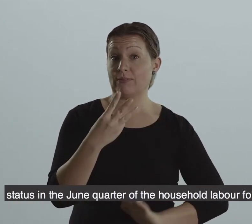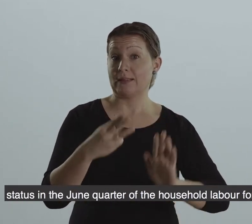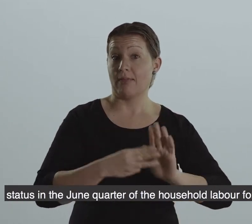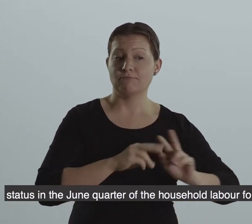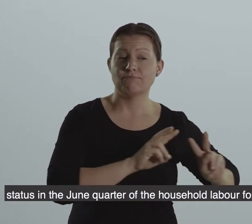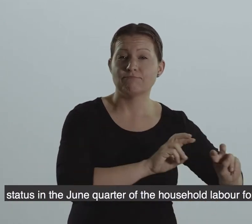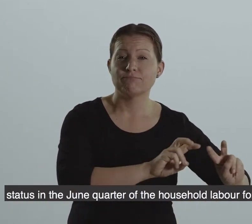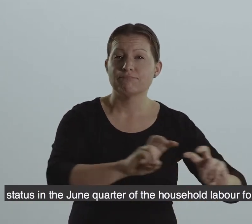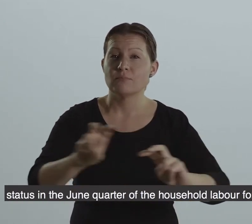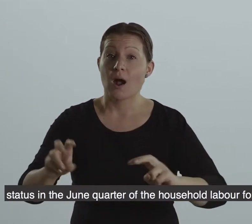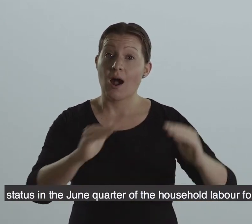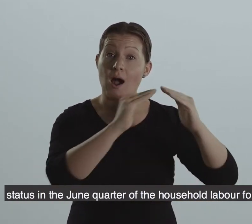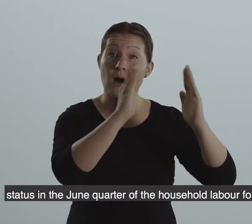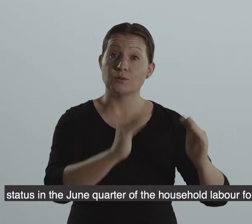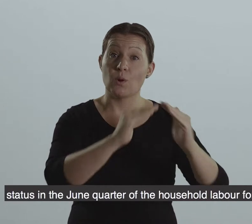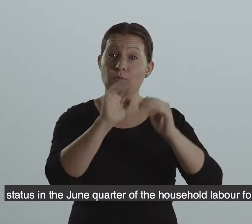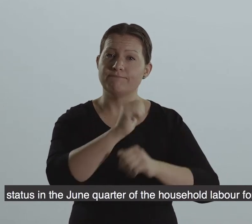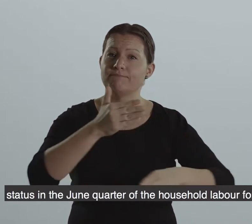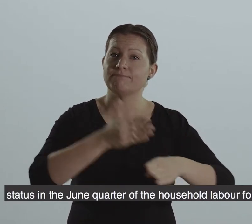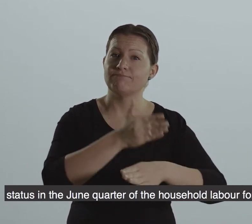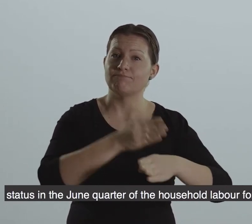June quarter of the Household Labour Force Survey.